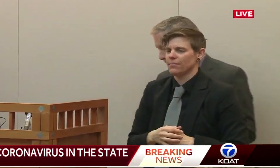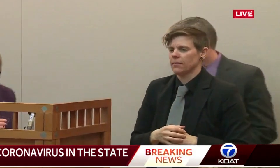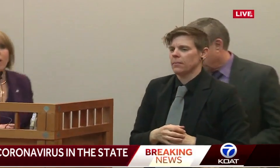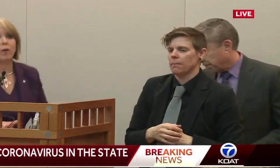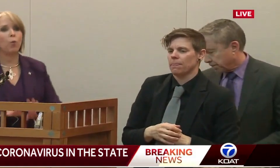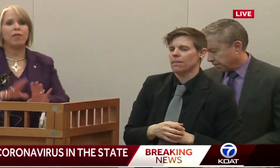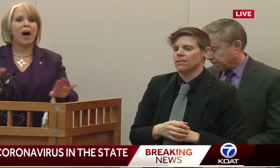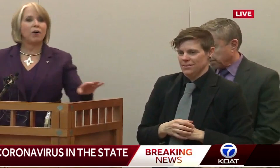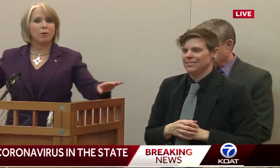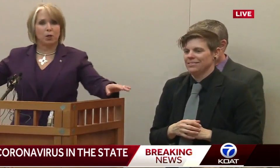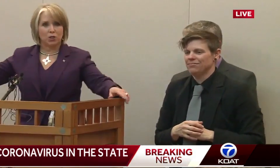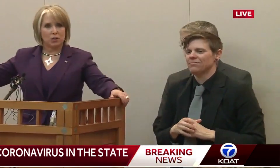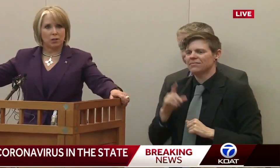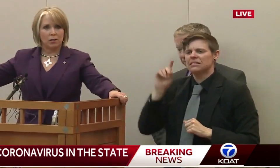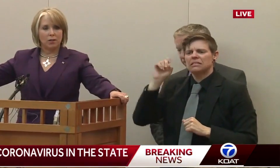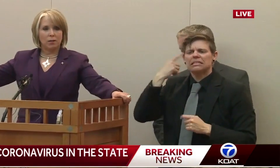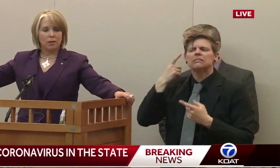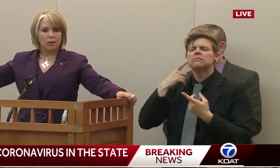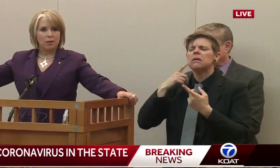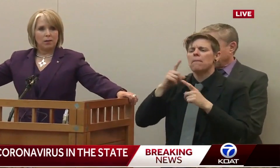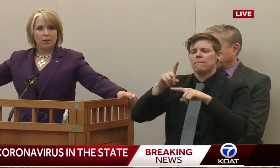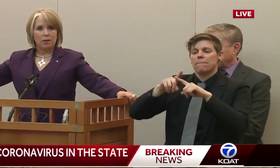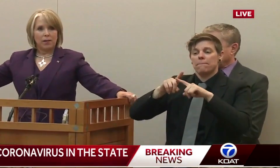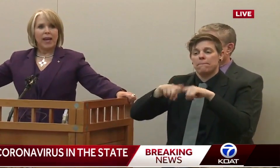Each hospital is required without an emergency.